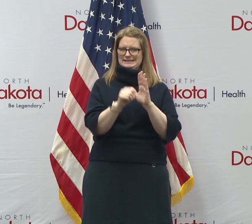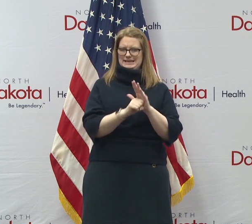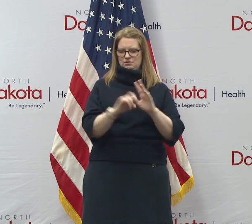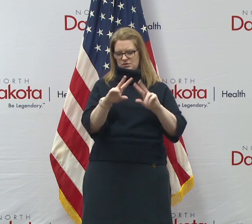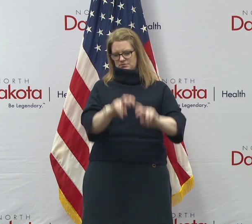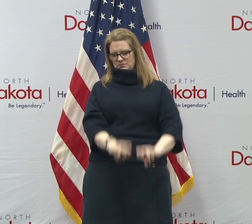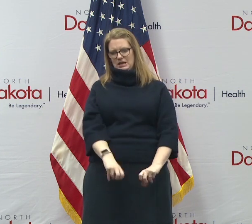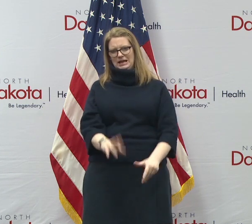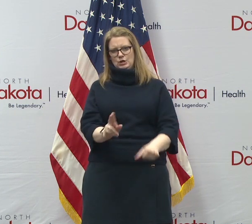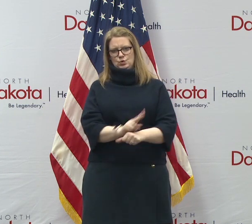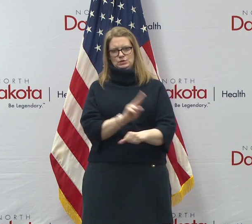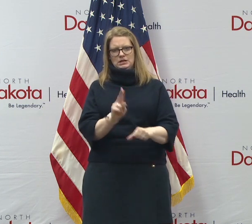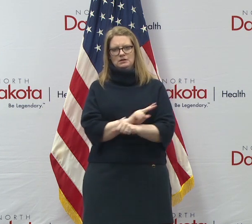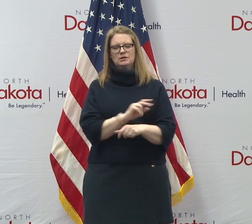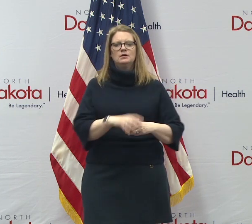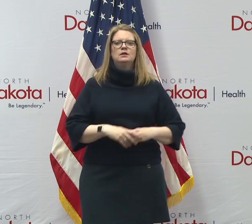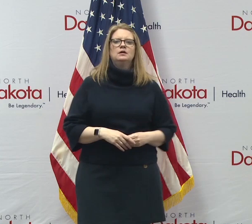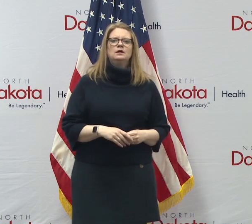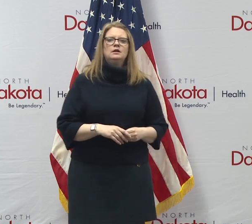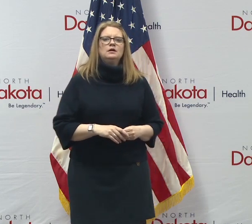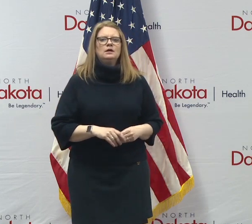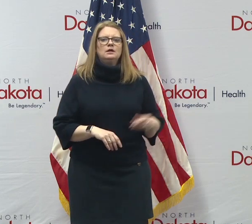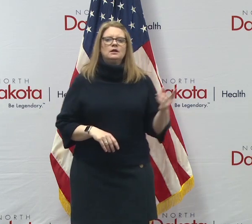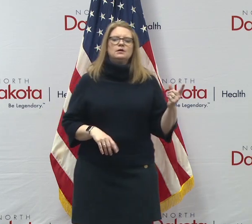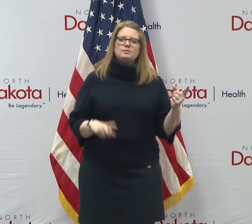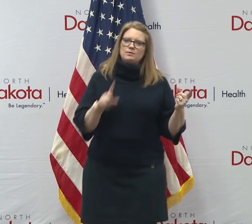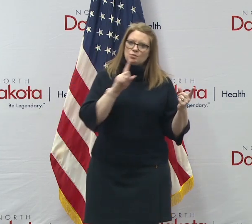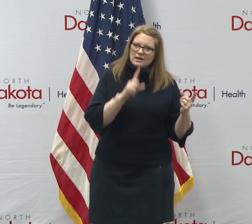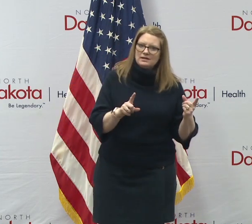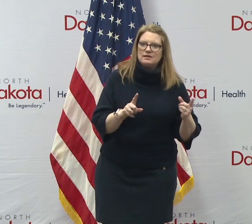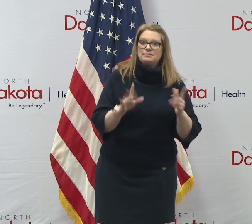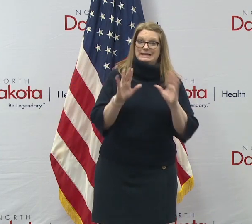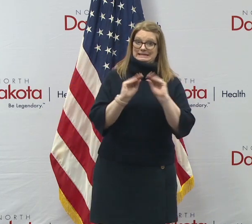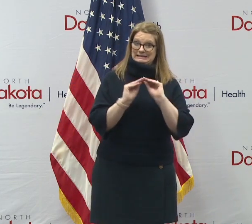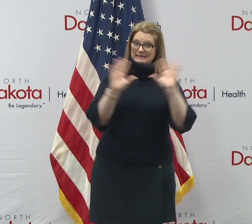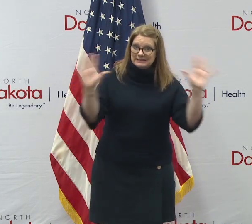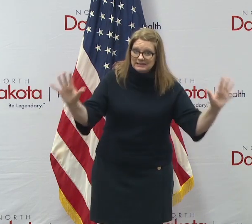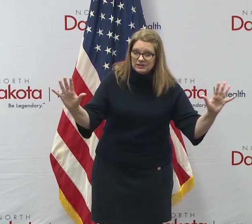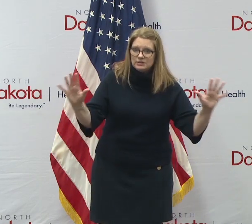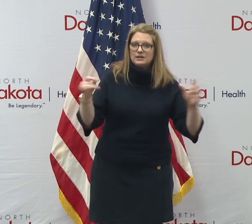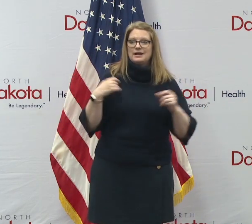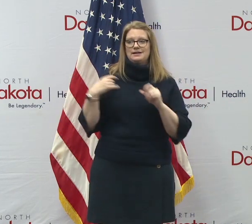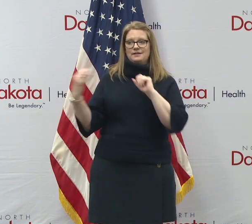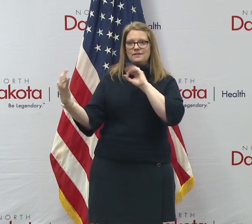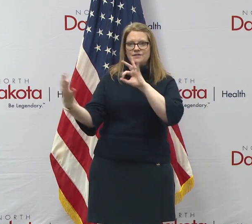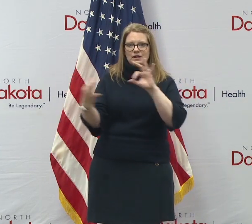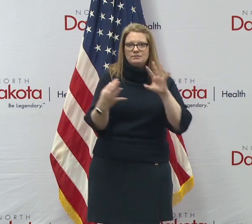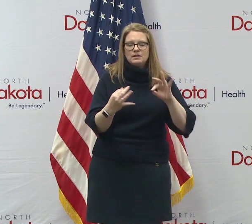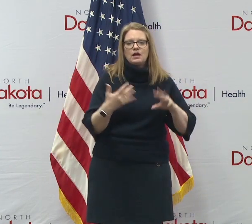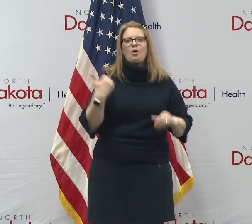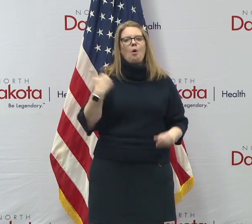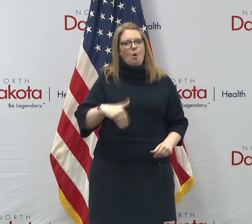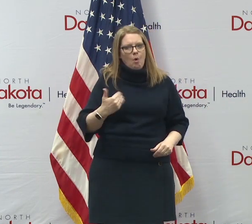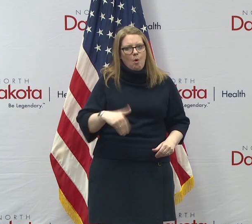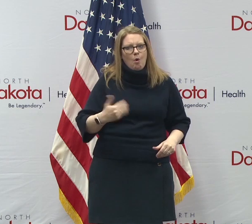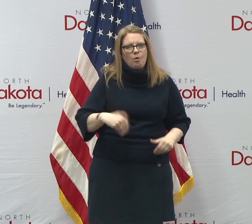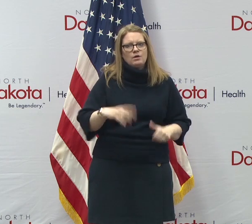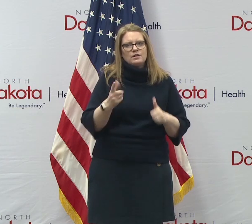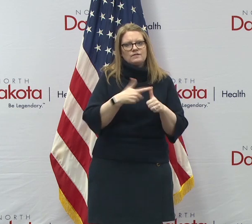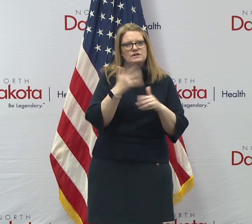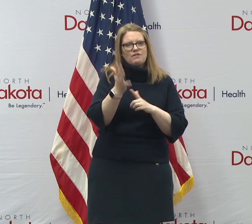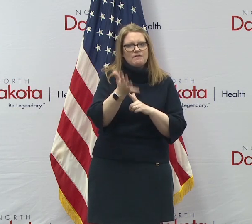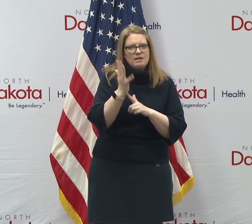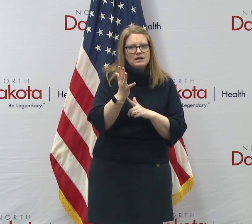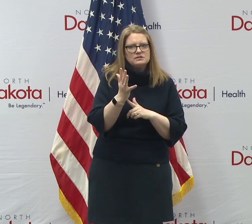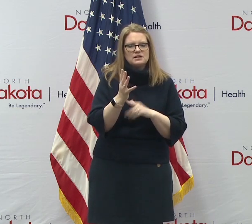off of? Well, I think we've tried to be really transparent. We've also had feedback that has said, said, Oh my goodness, you know, the first five minutes of your